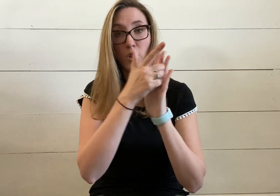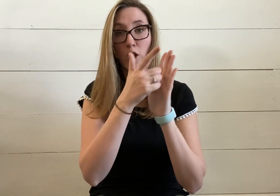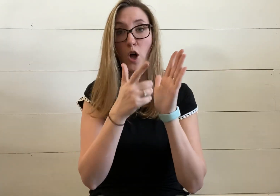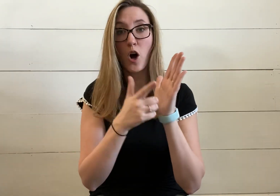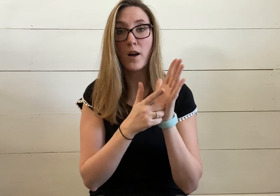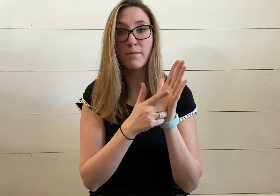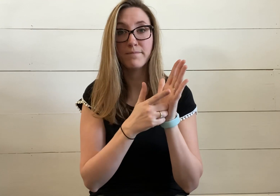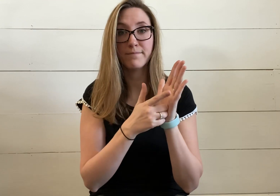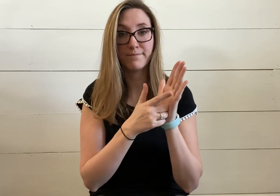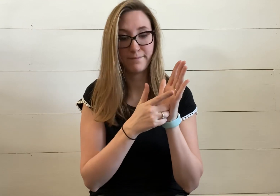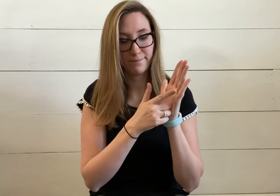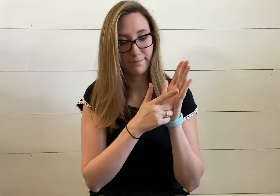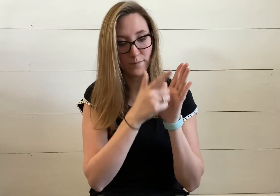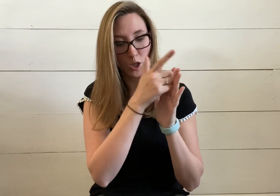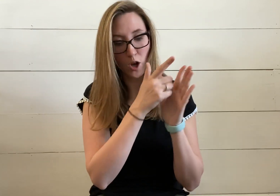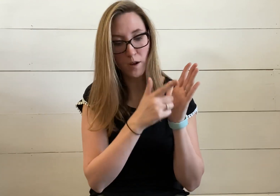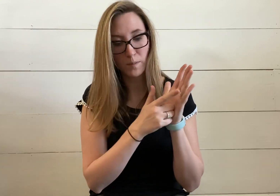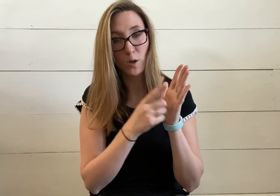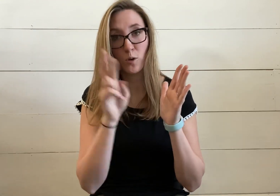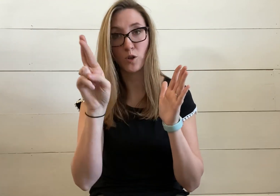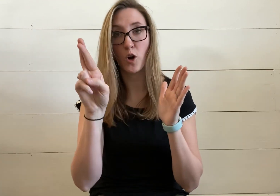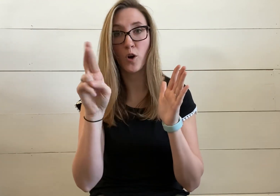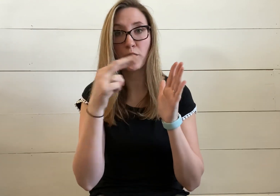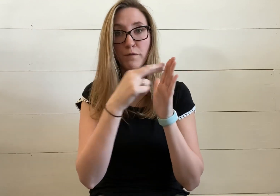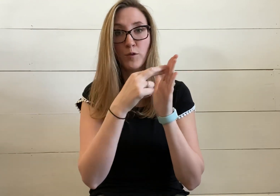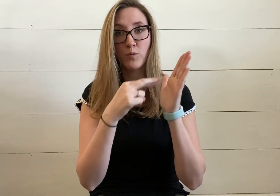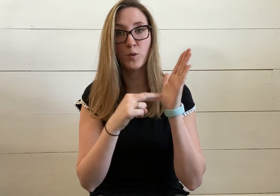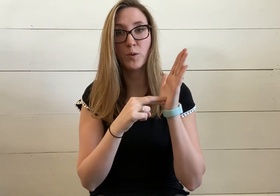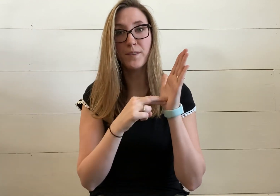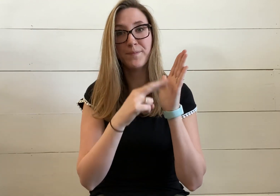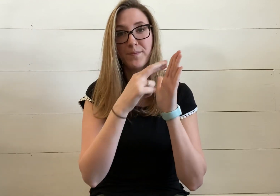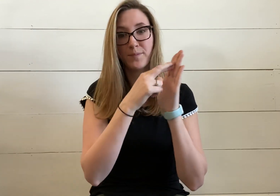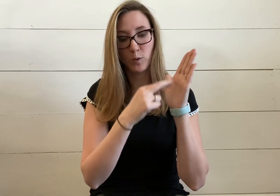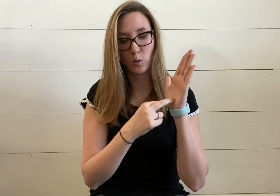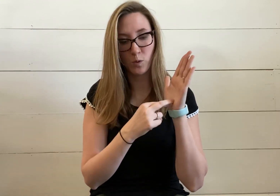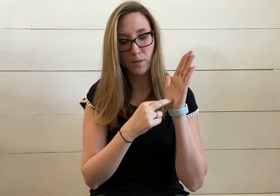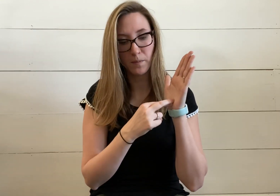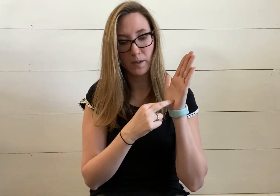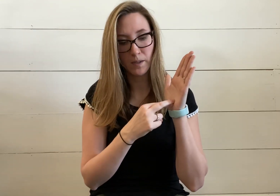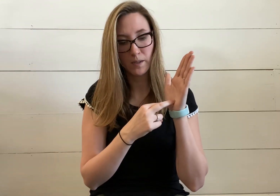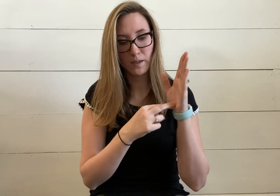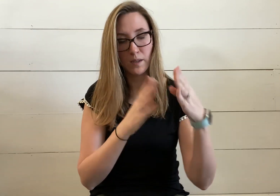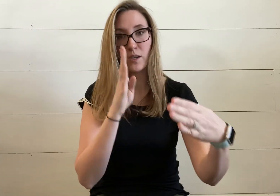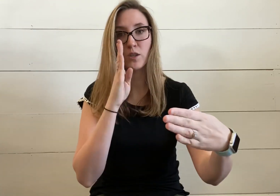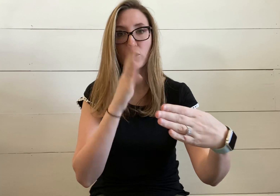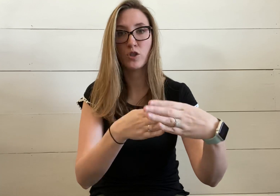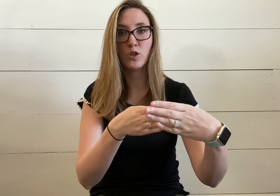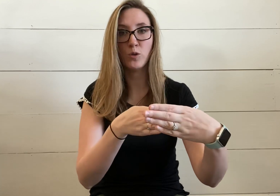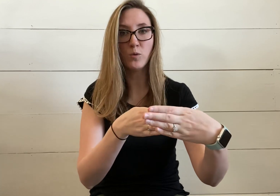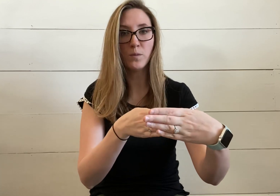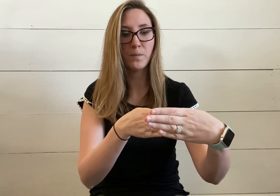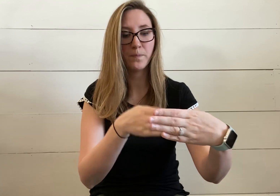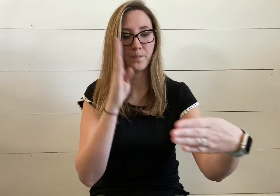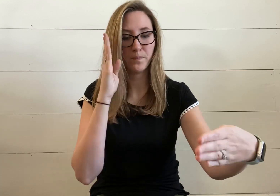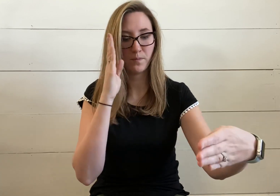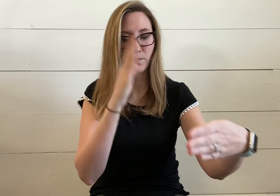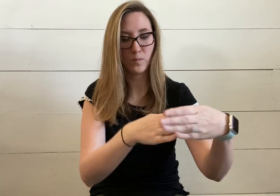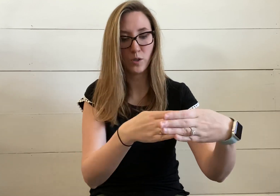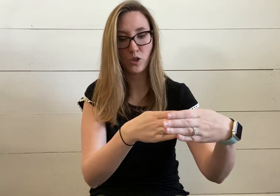law, law, or an R for rule, rule, sue, sue,